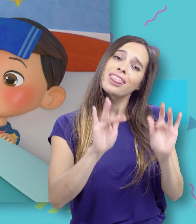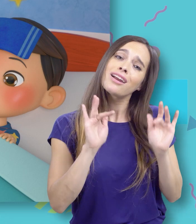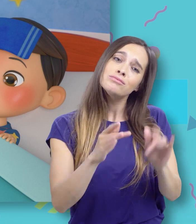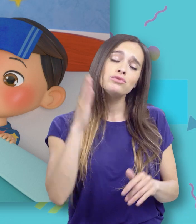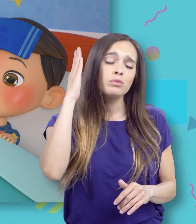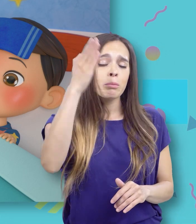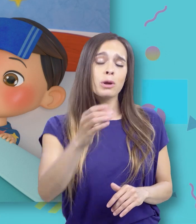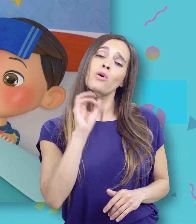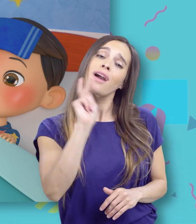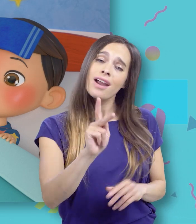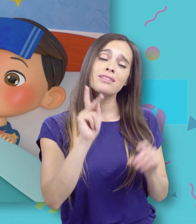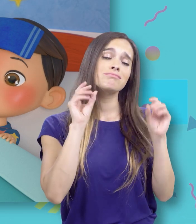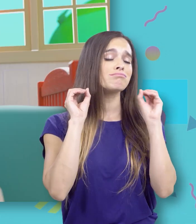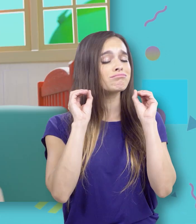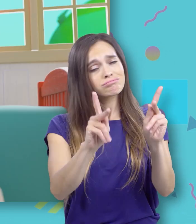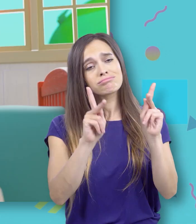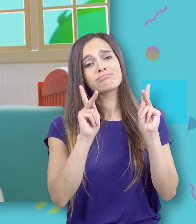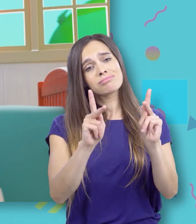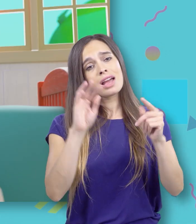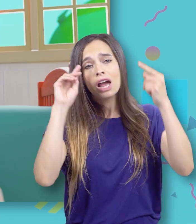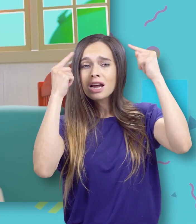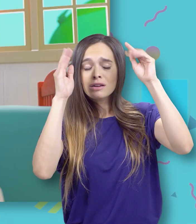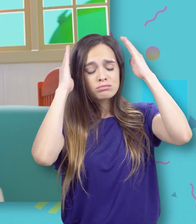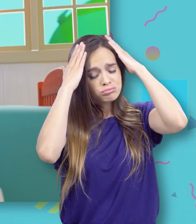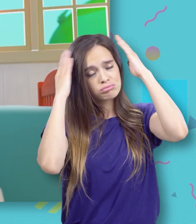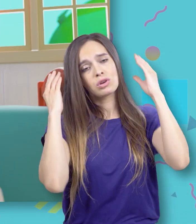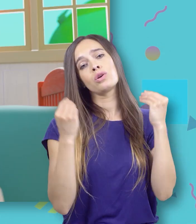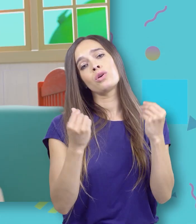You'll be okay Your headache will go away